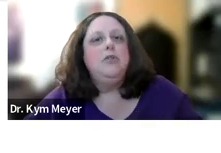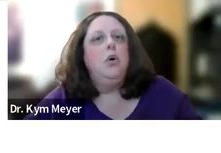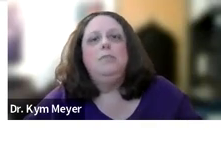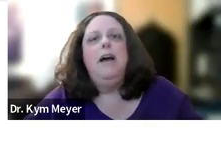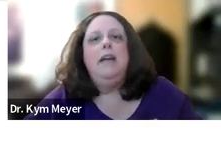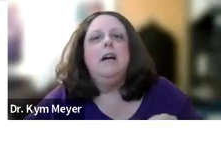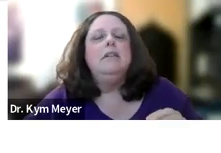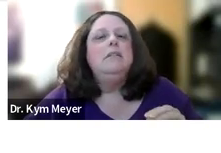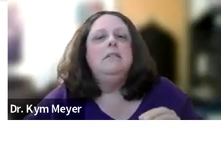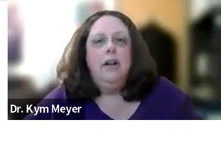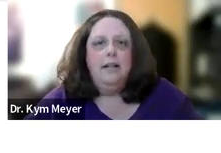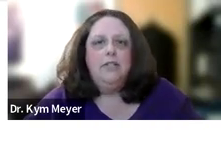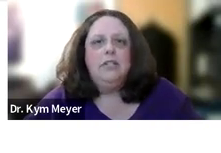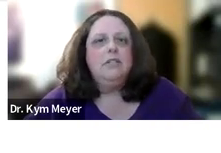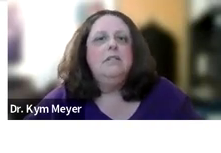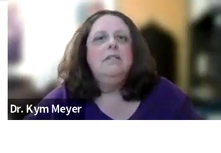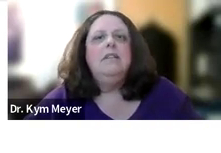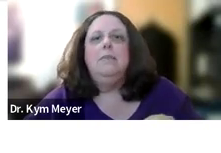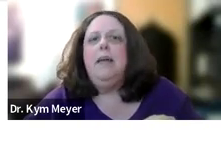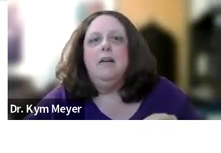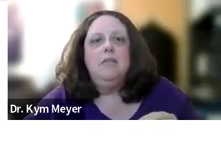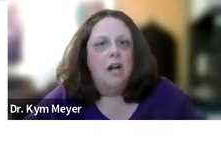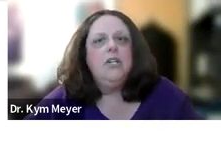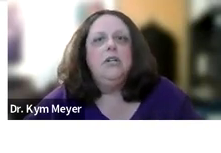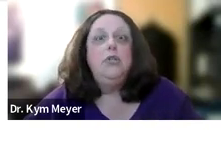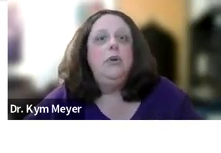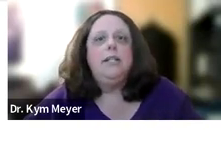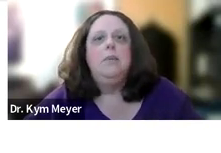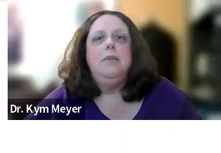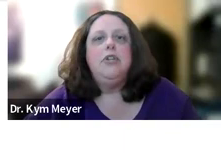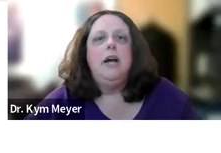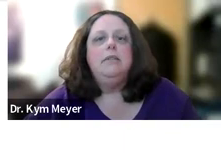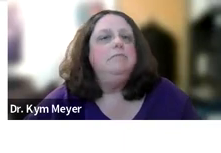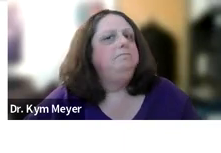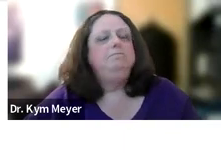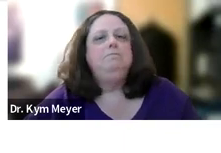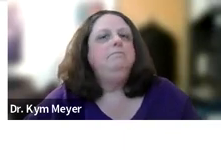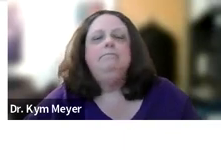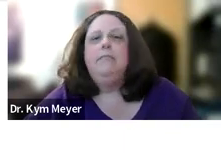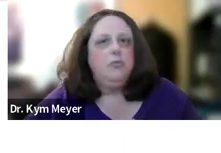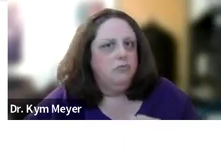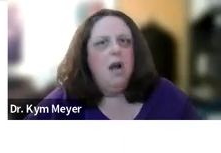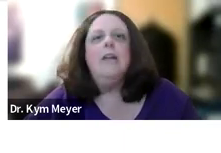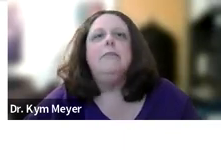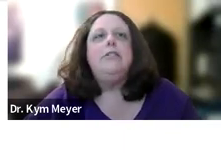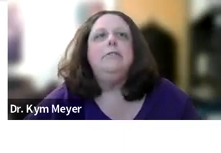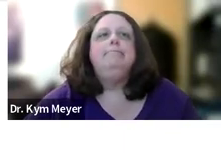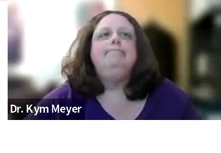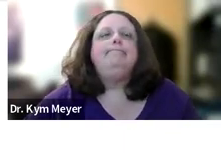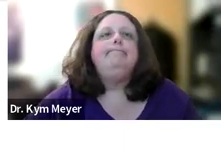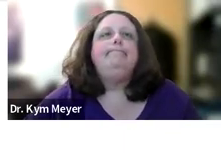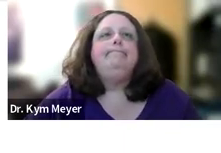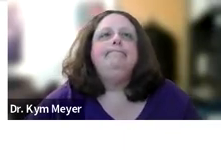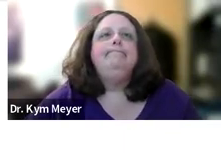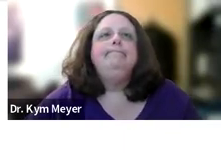that are told by their audiologist that by their doctor, do not sign with your child. It's wrong information.